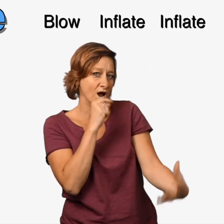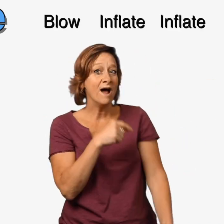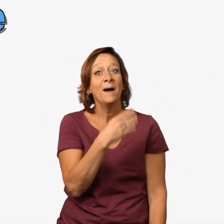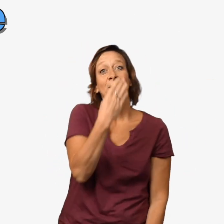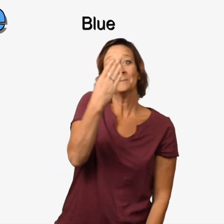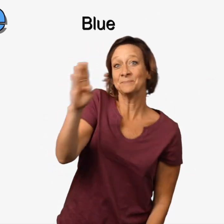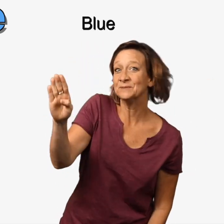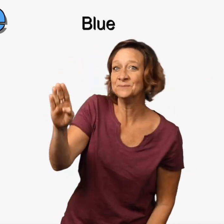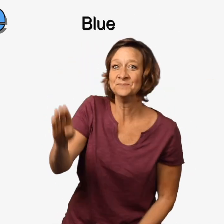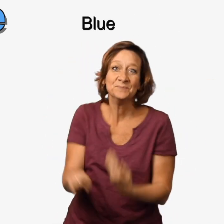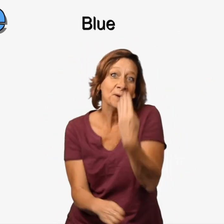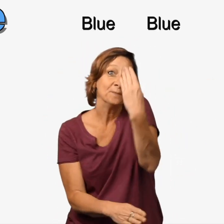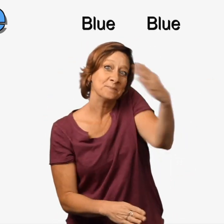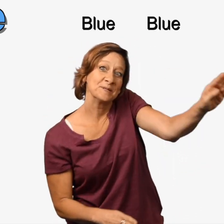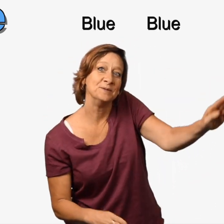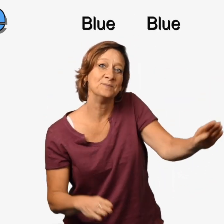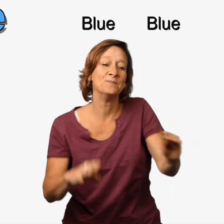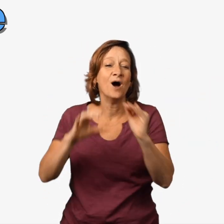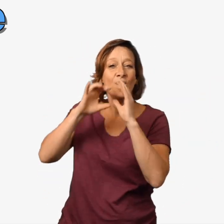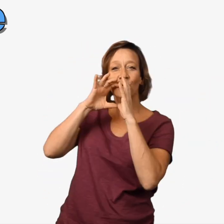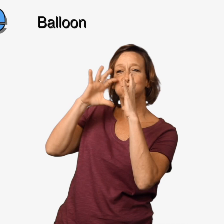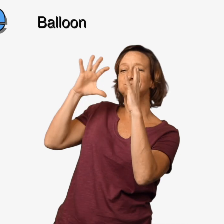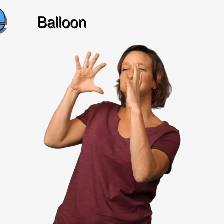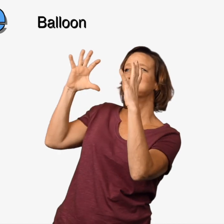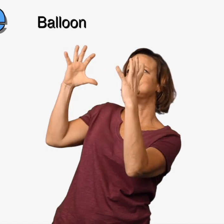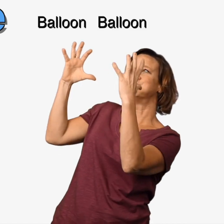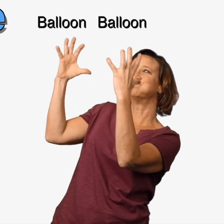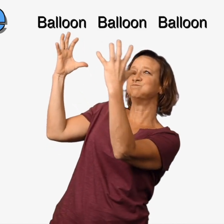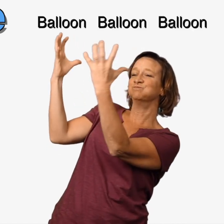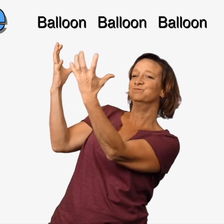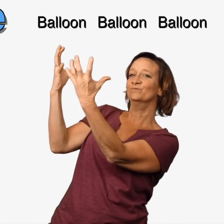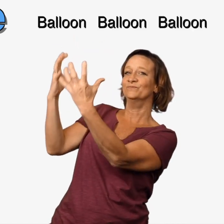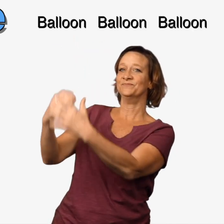inflate Blue, blue Blue, balloon, balloon, balloon